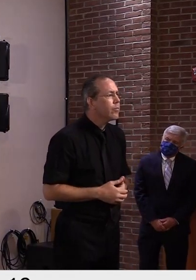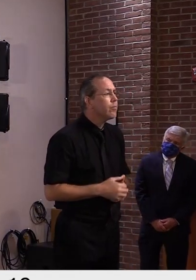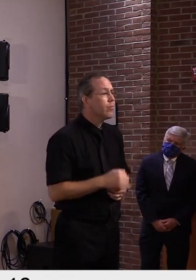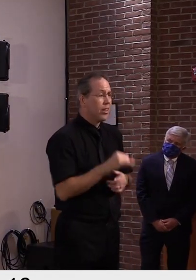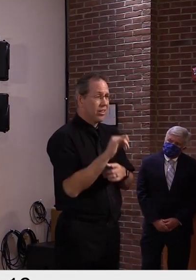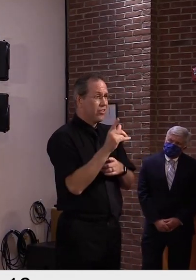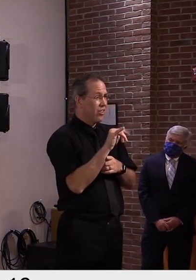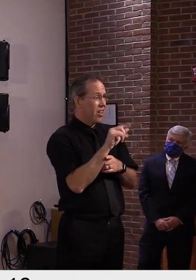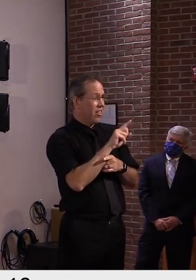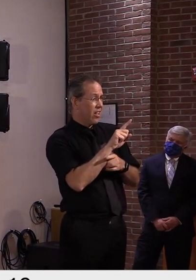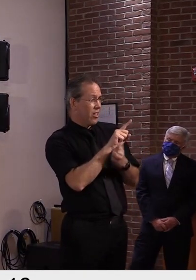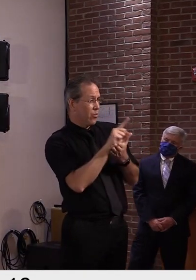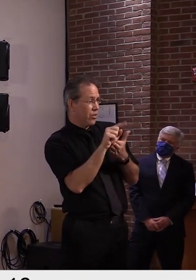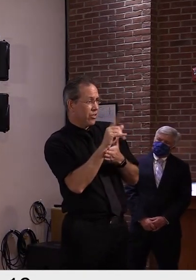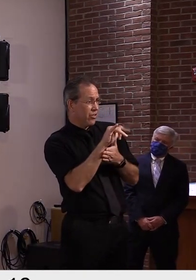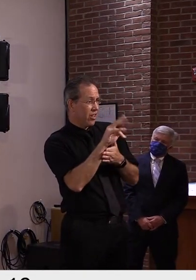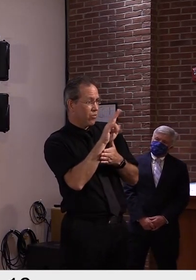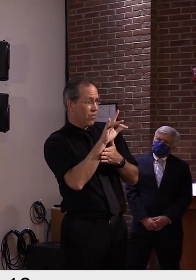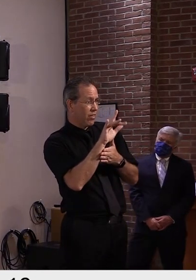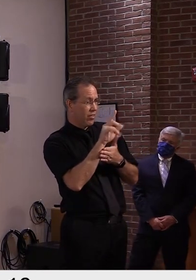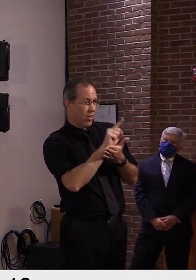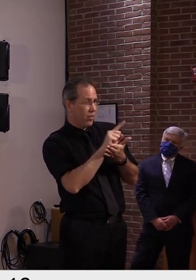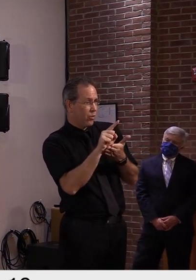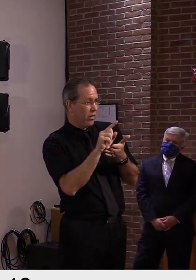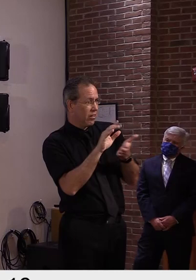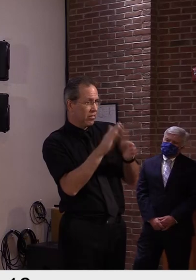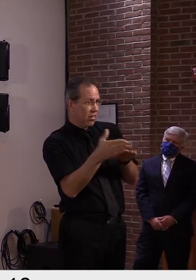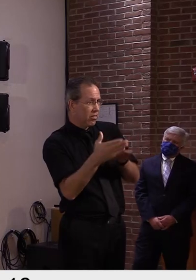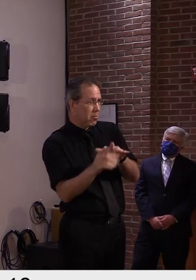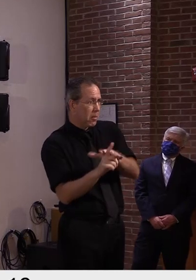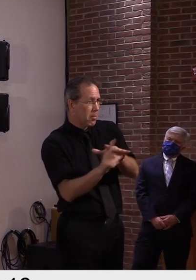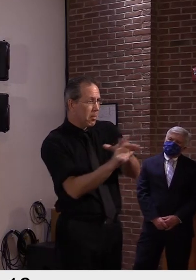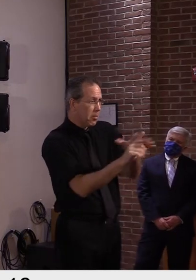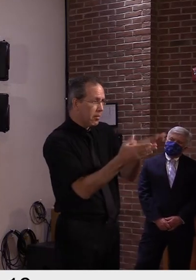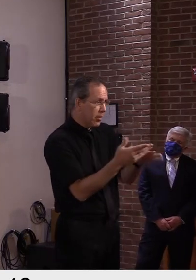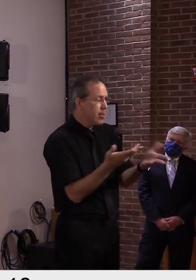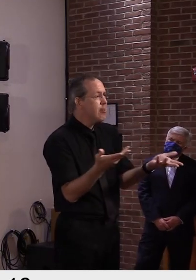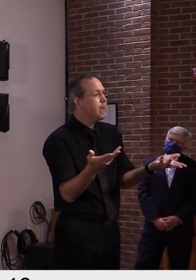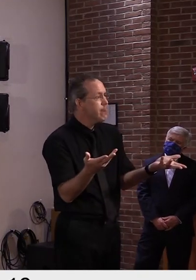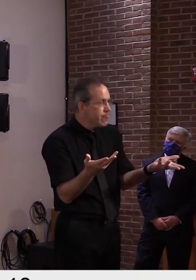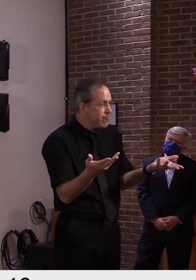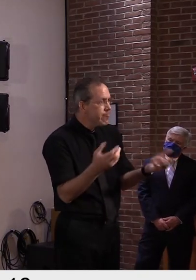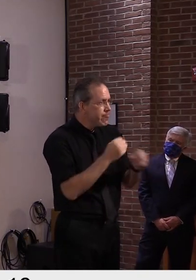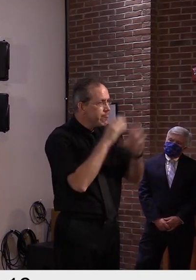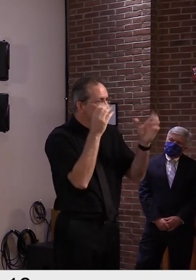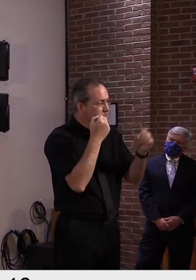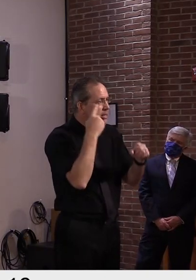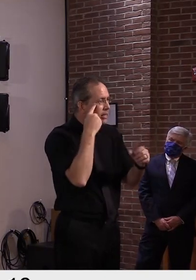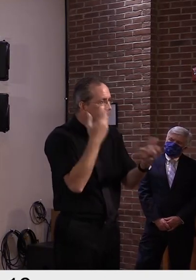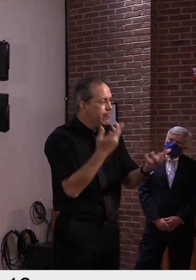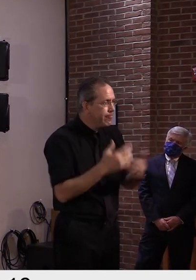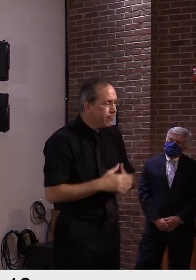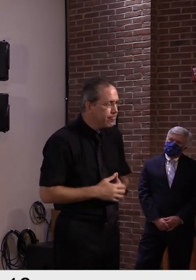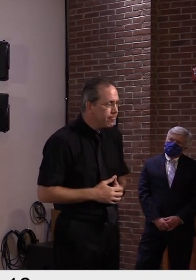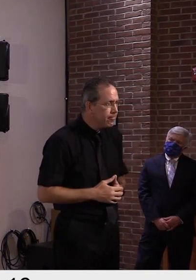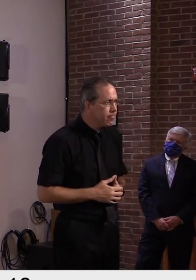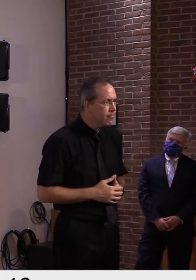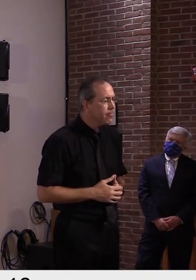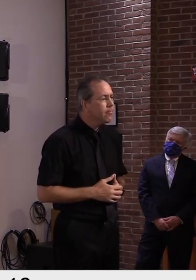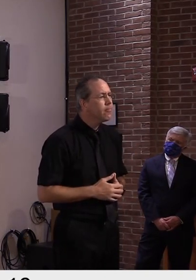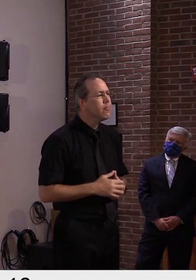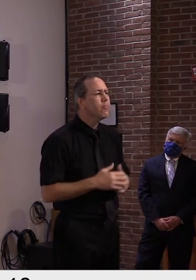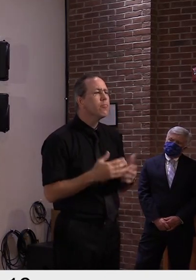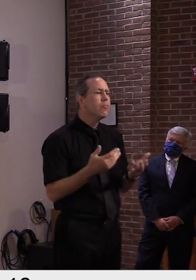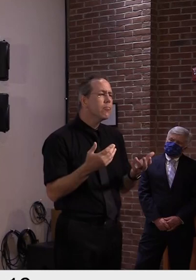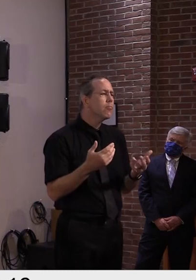through any month of the year, sometimes you'll find that the rate in 2017 to 19 was